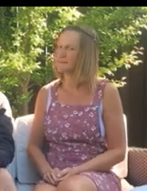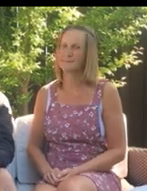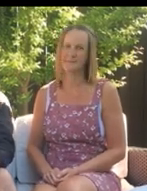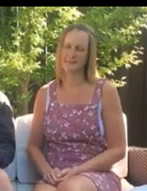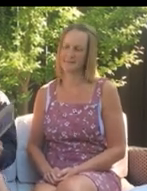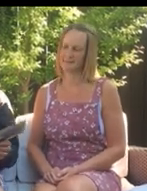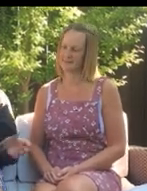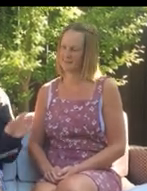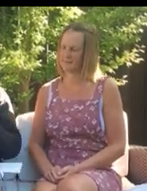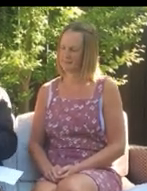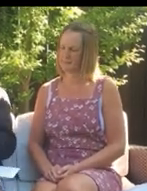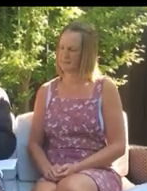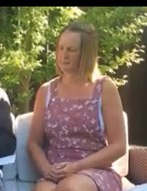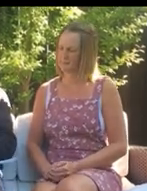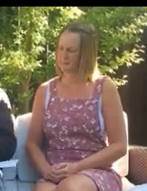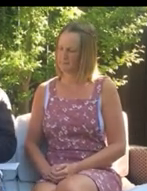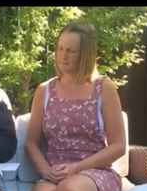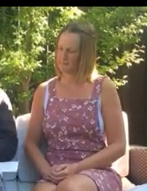I hope you enjoy it.